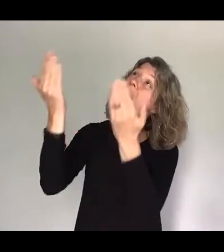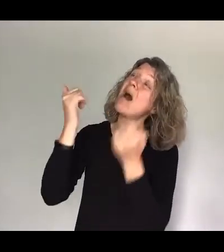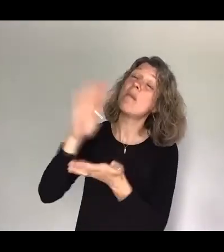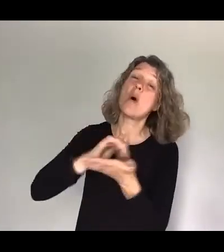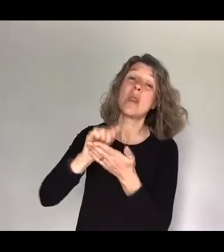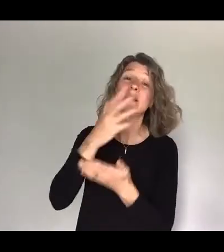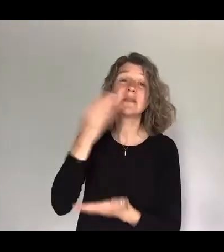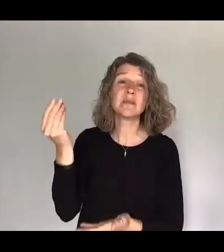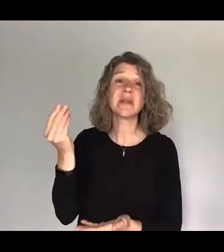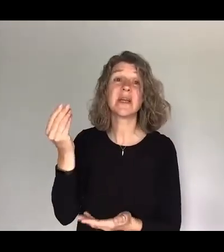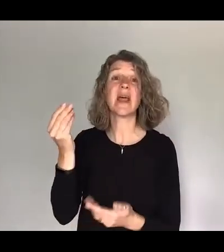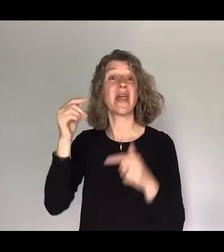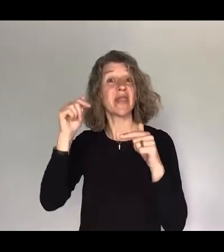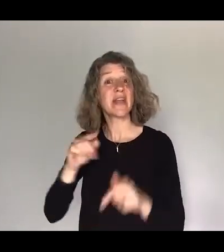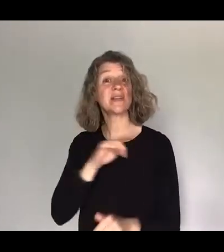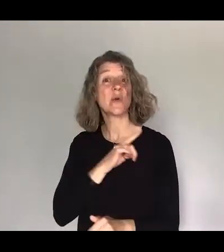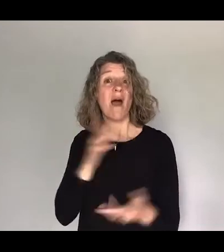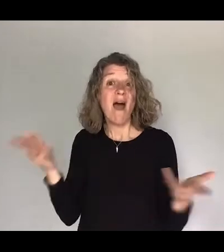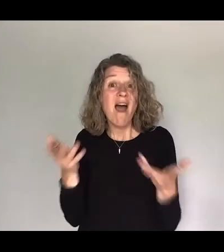this is why we encourage you to join groups and teams